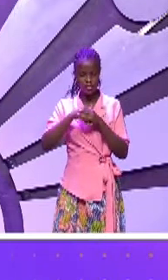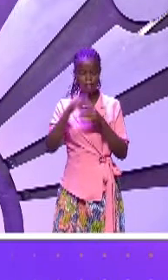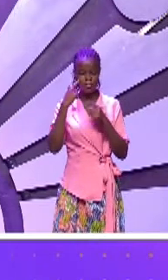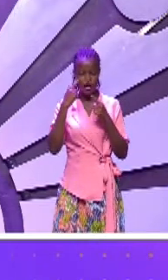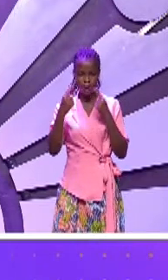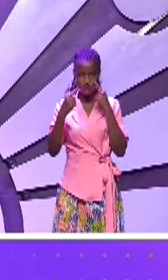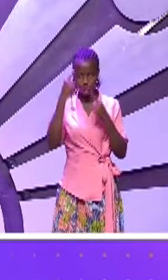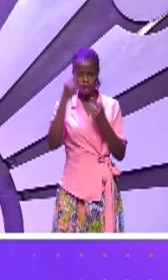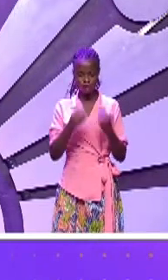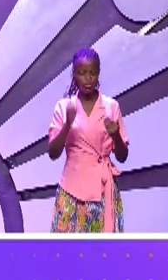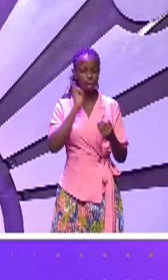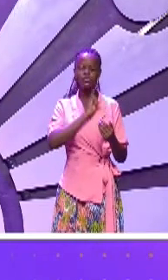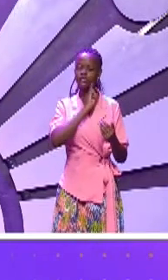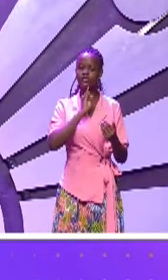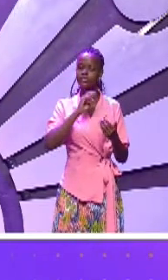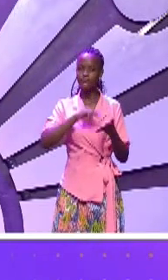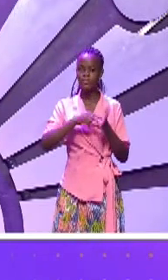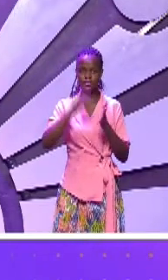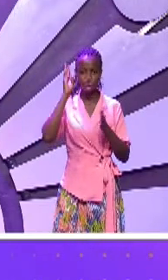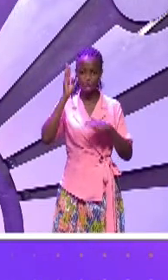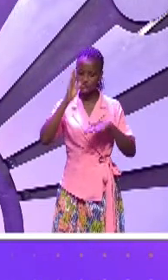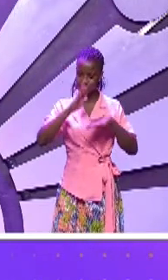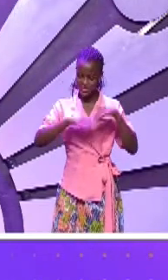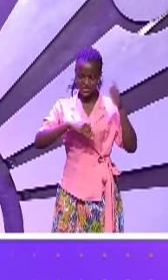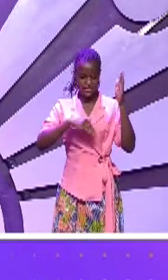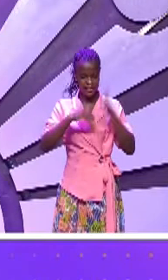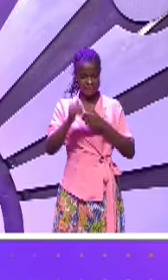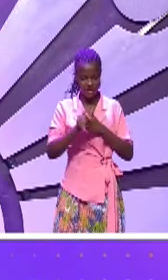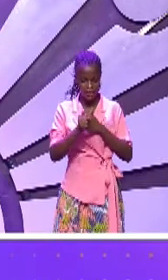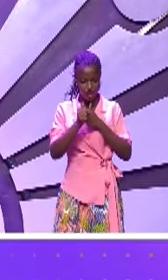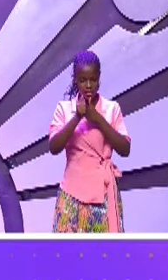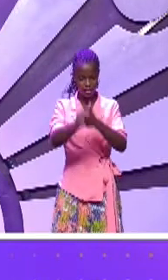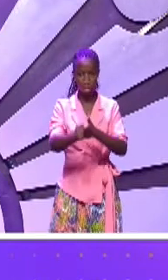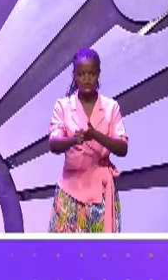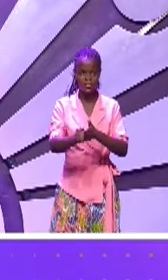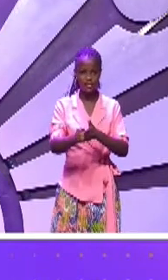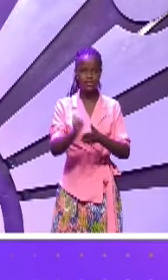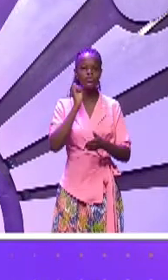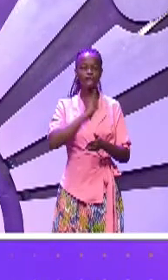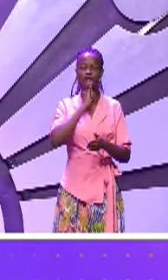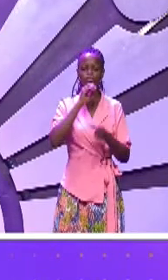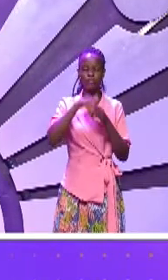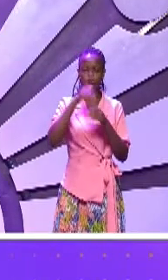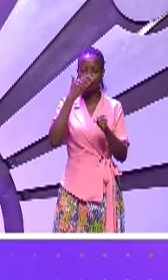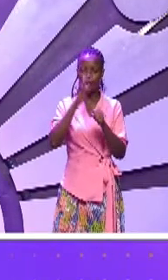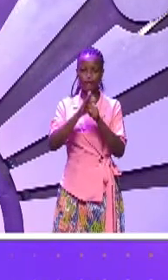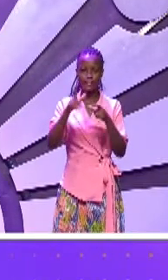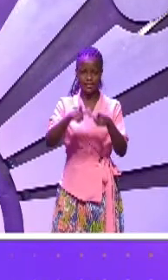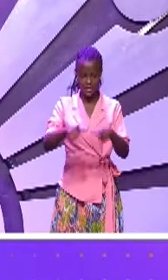therefore you shall not bring this congregation into the land which I have given them to to